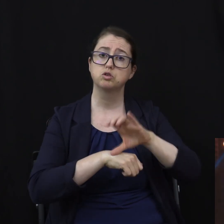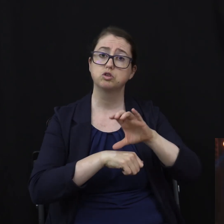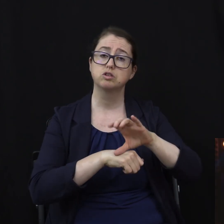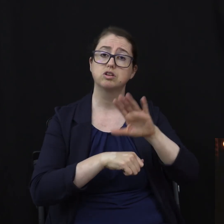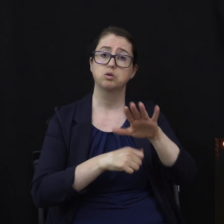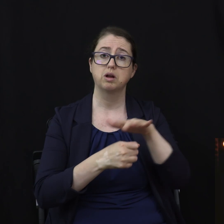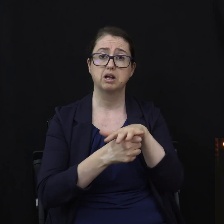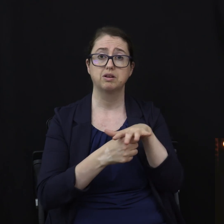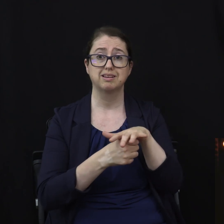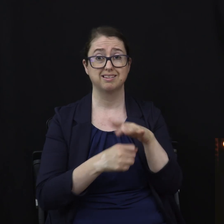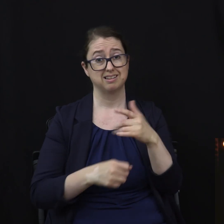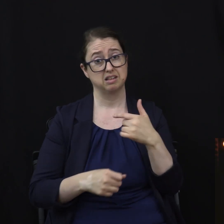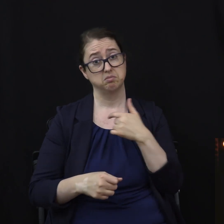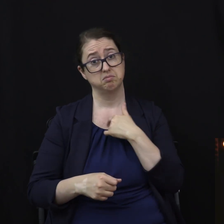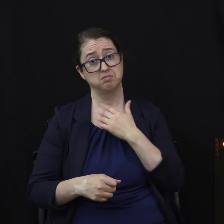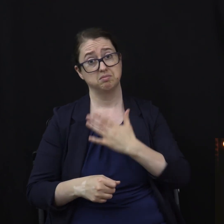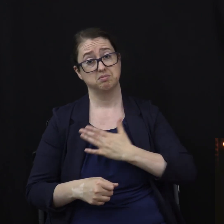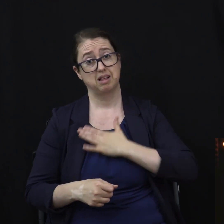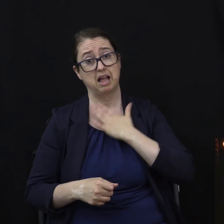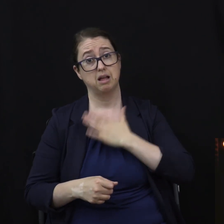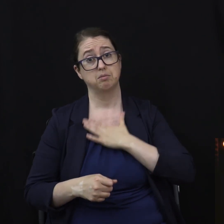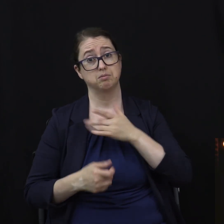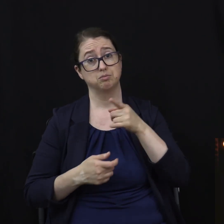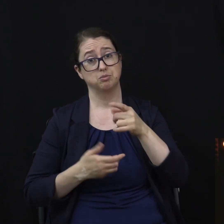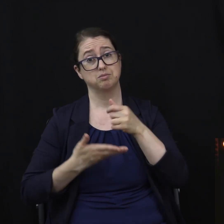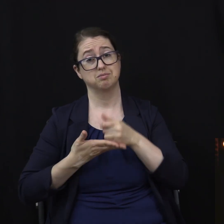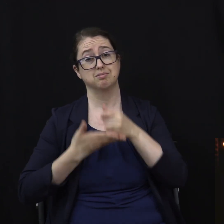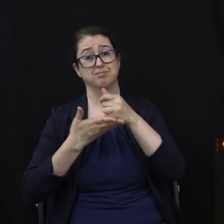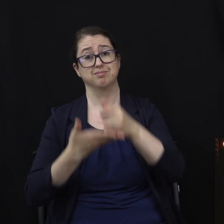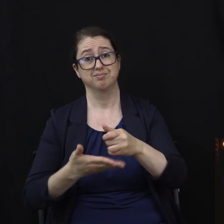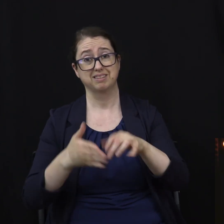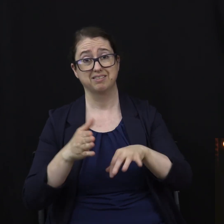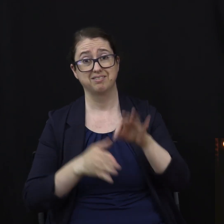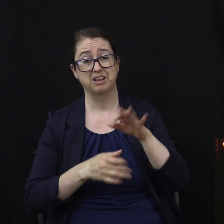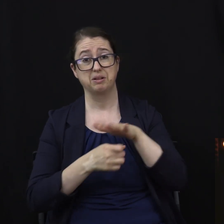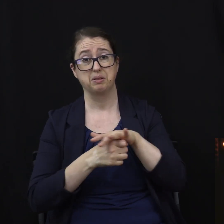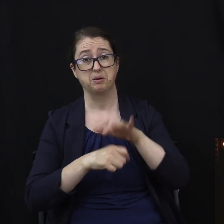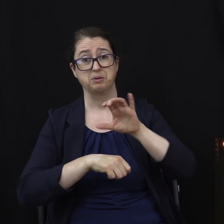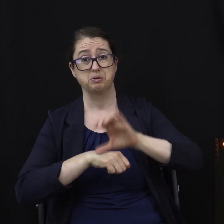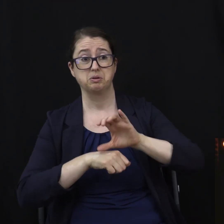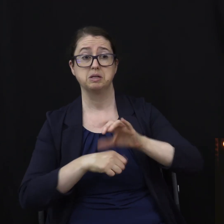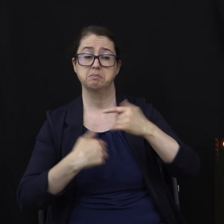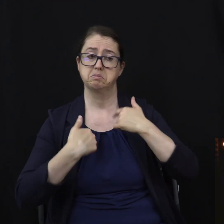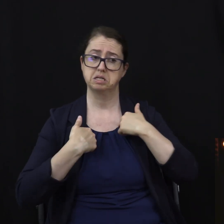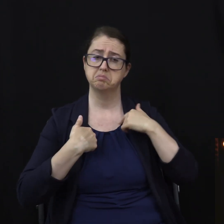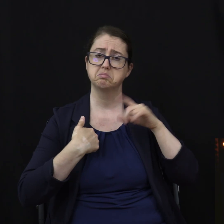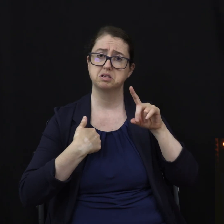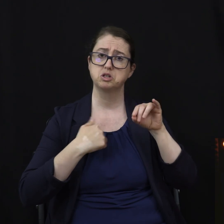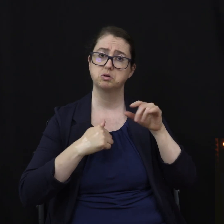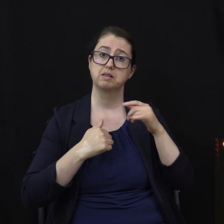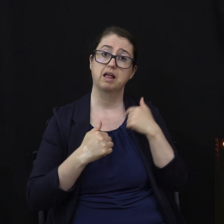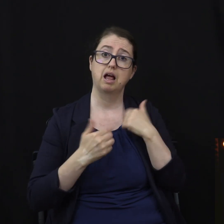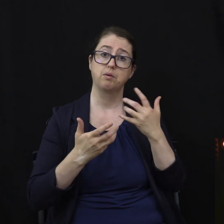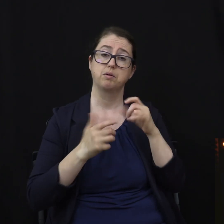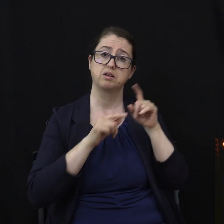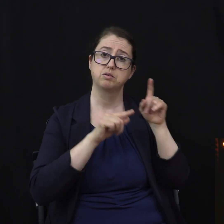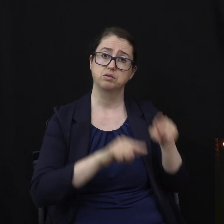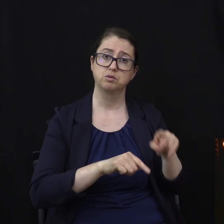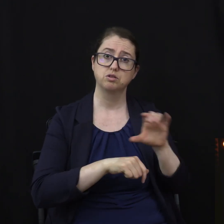happy to help you find a local church that I myself would want to attend. Today, there are